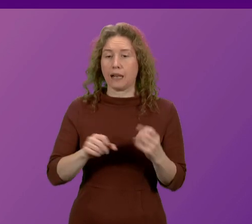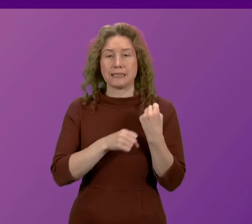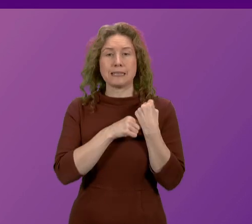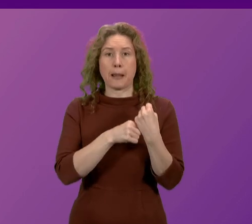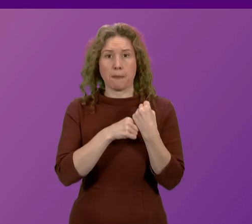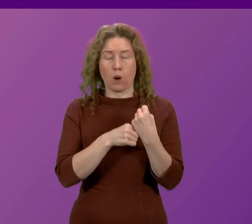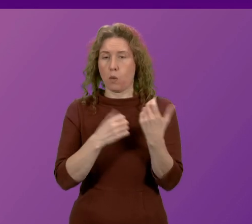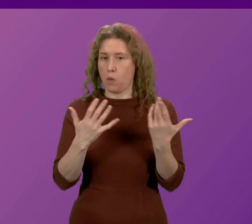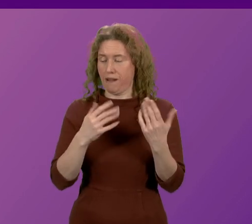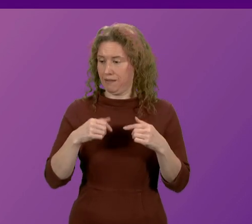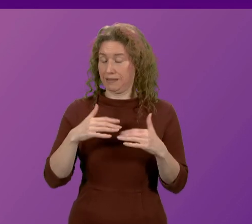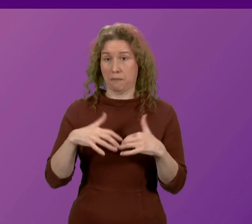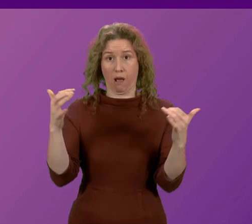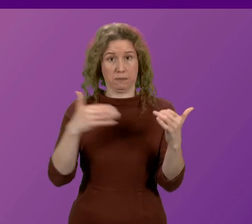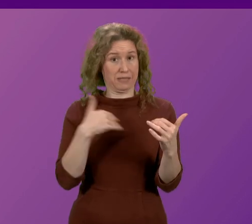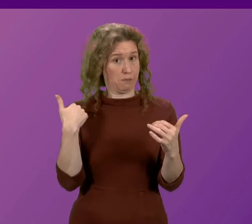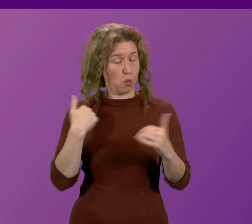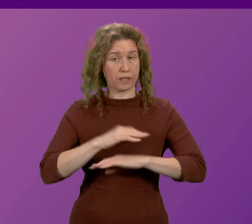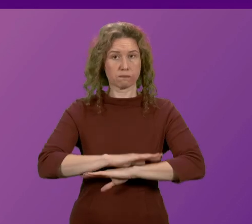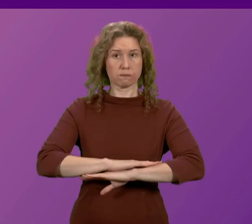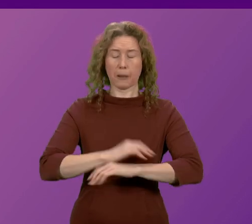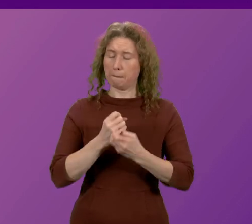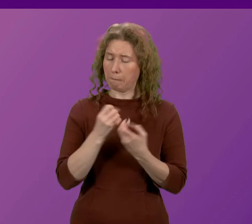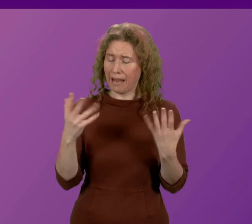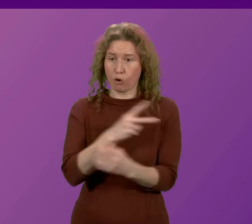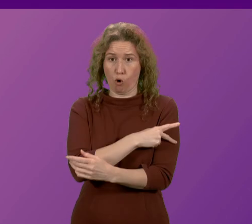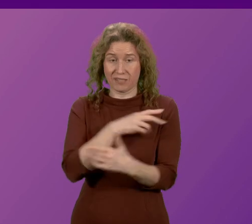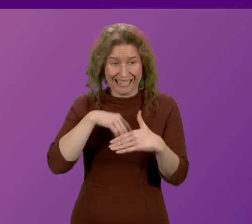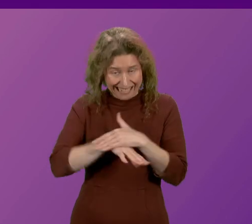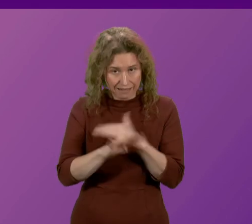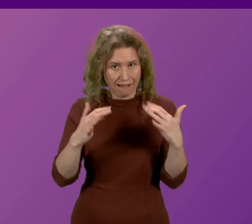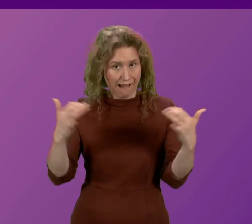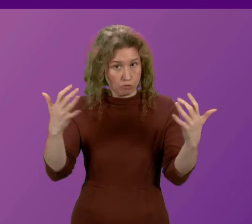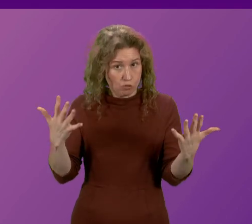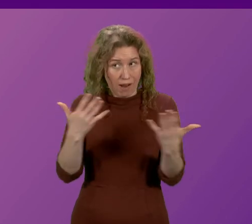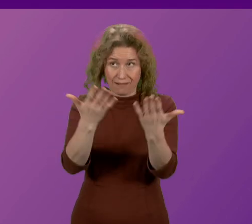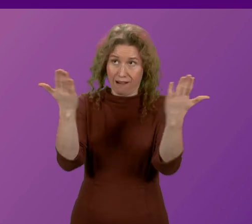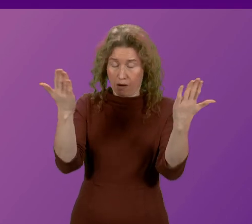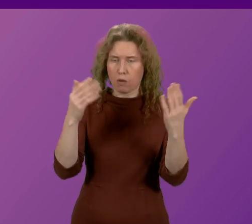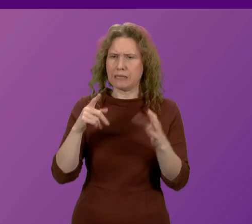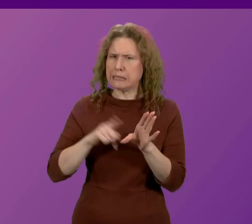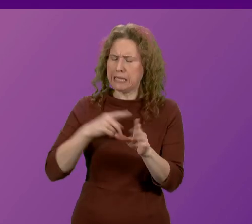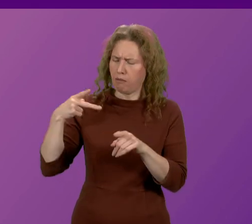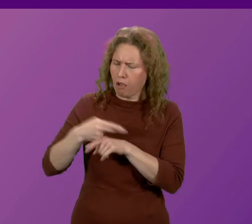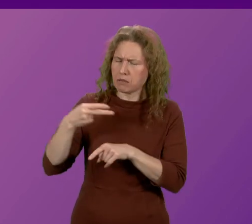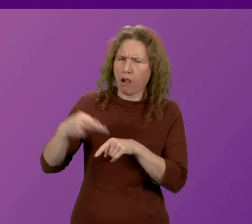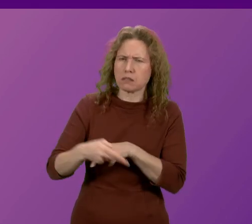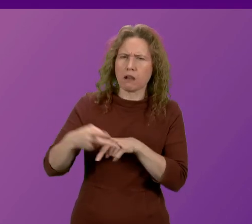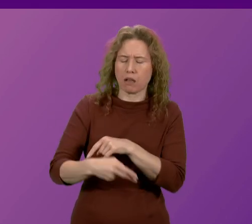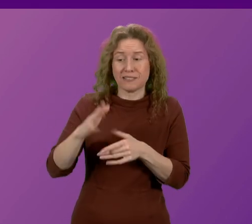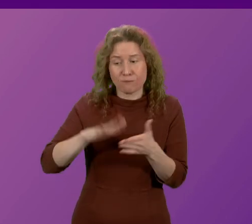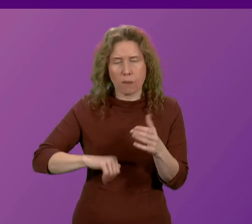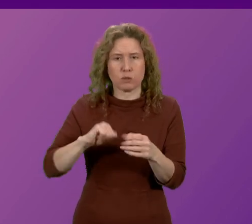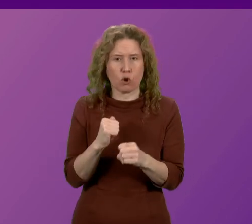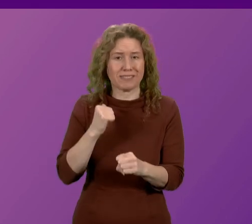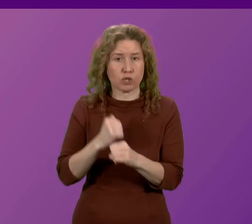in front of the parliament this morning with many officers currently in the gallery. Years of brutal cuts from the Scottish government have